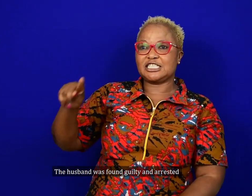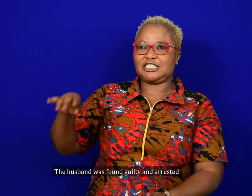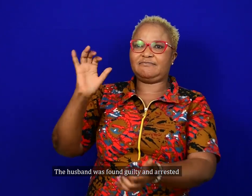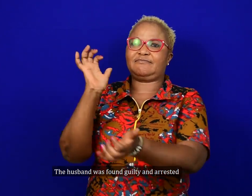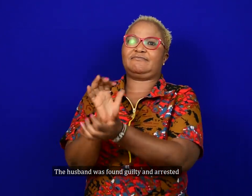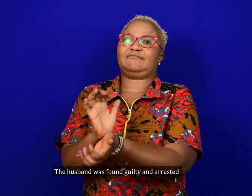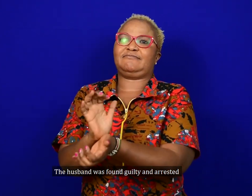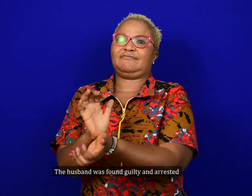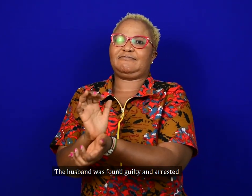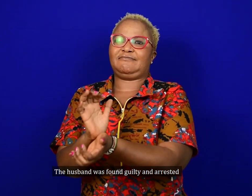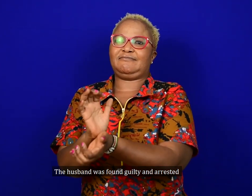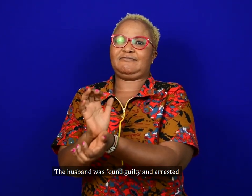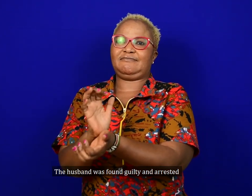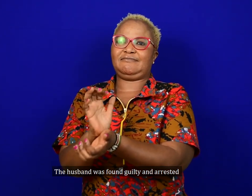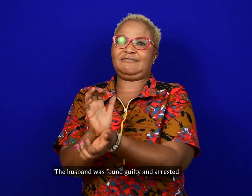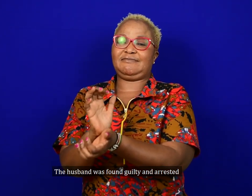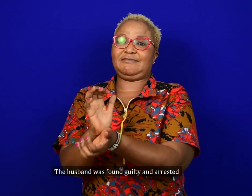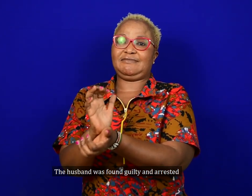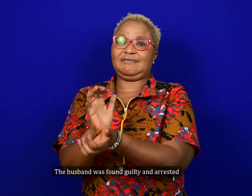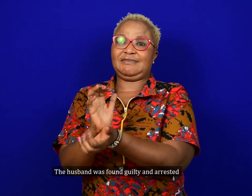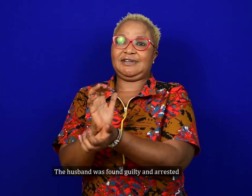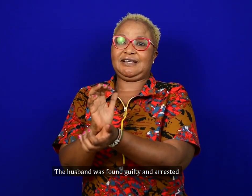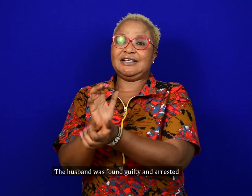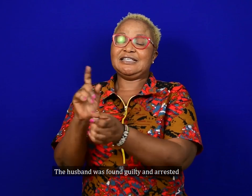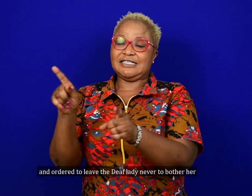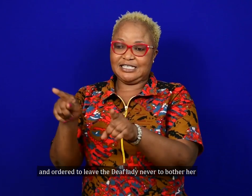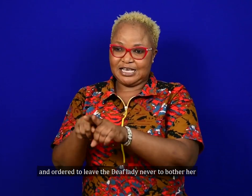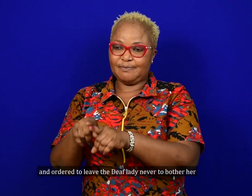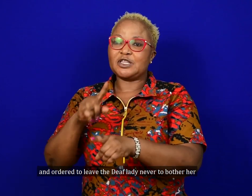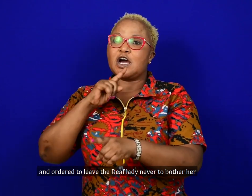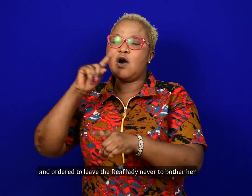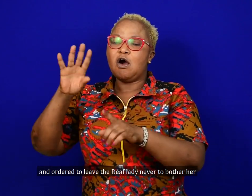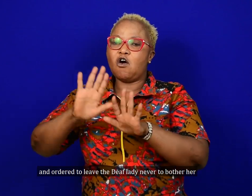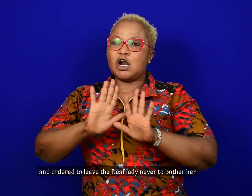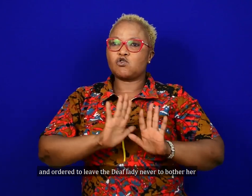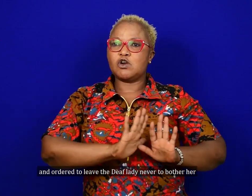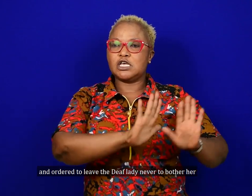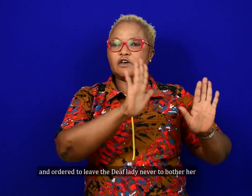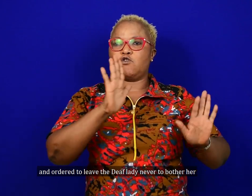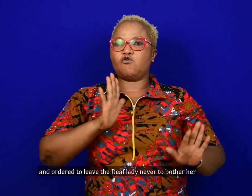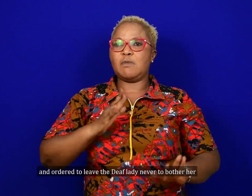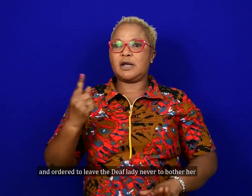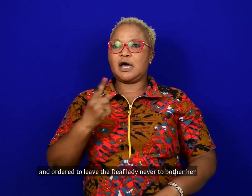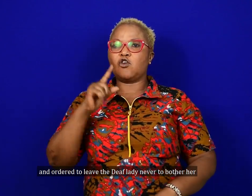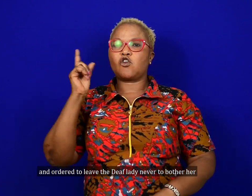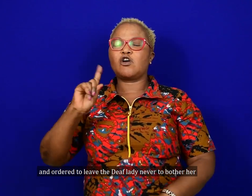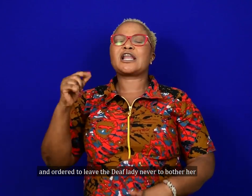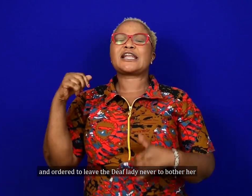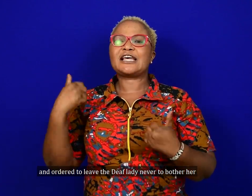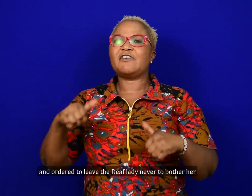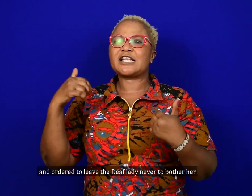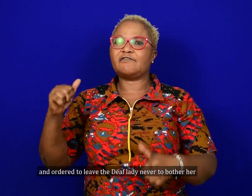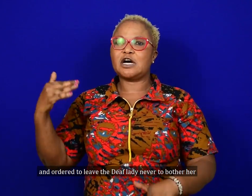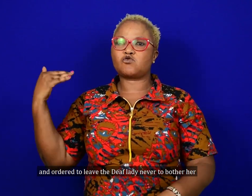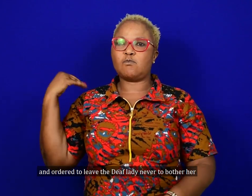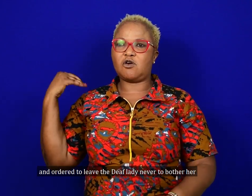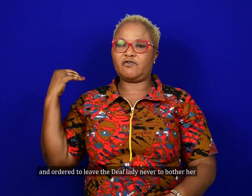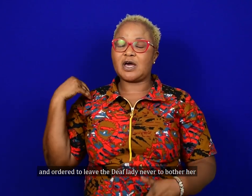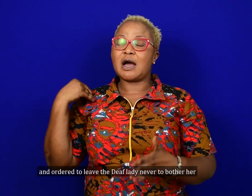was found guilty and arrested and ordered to leave the deaf lady and never to bother her again.